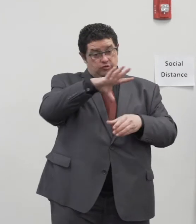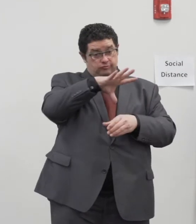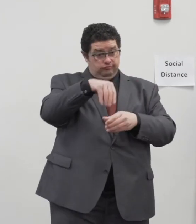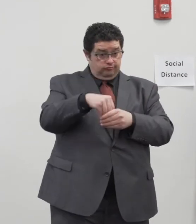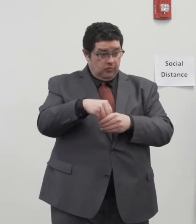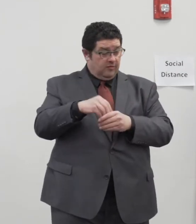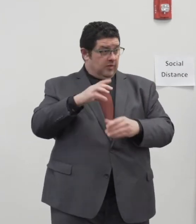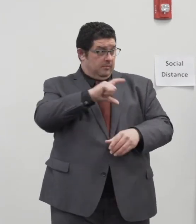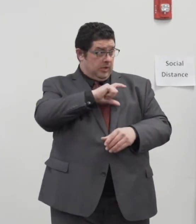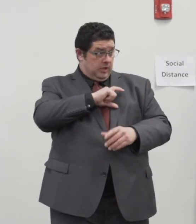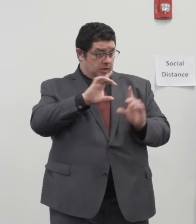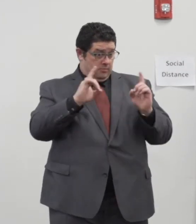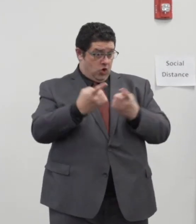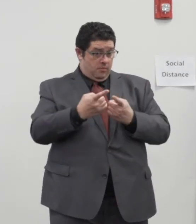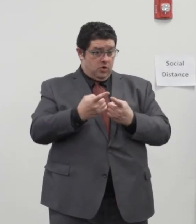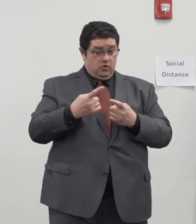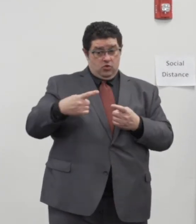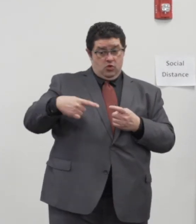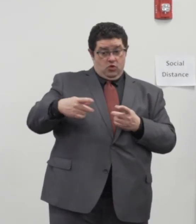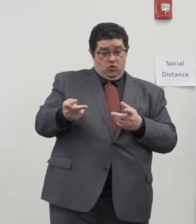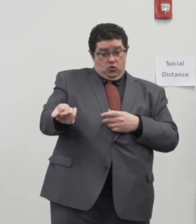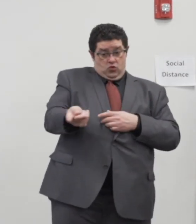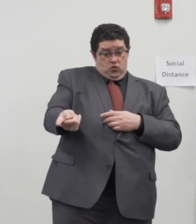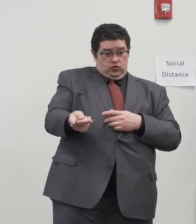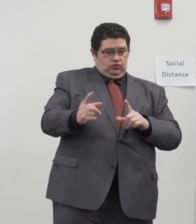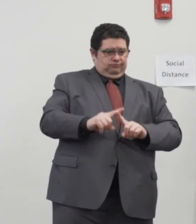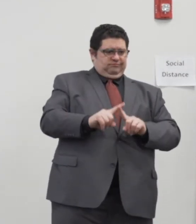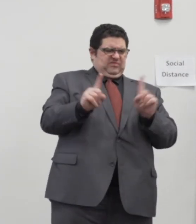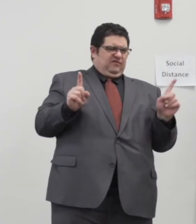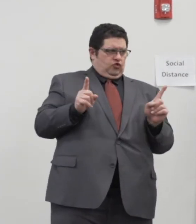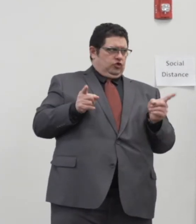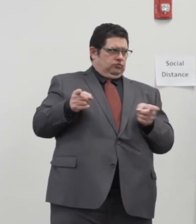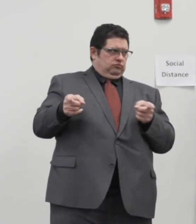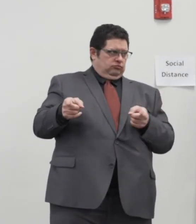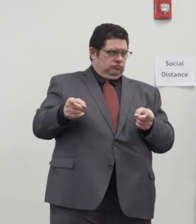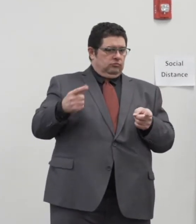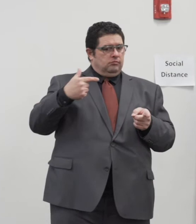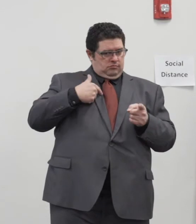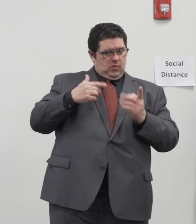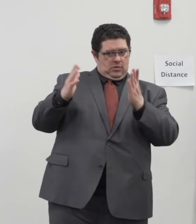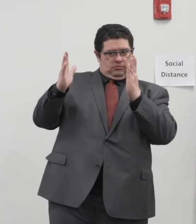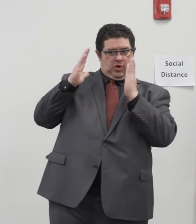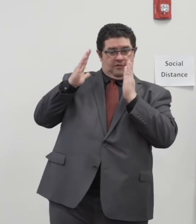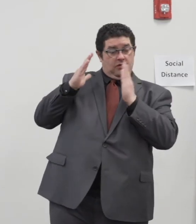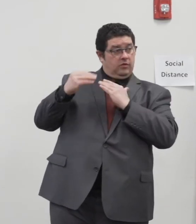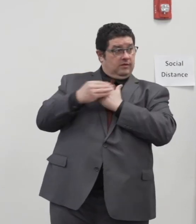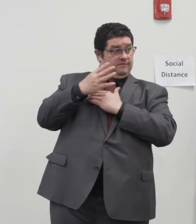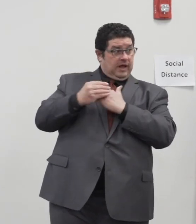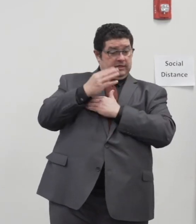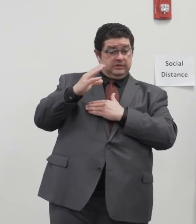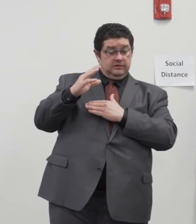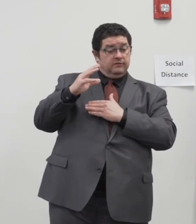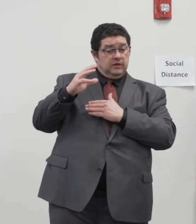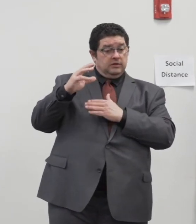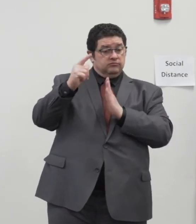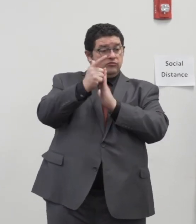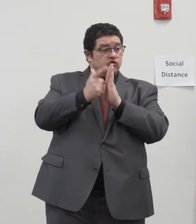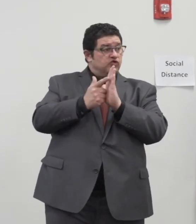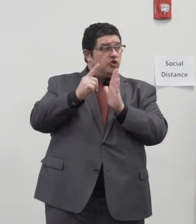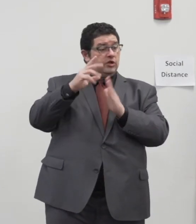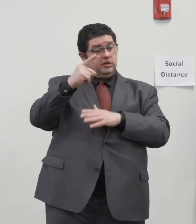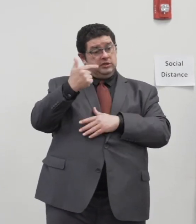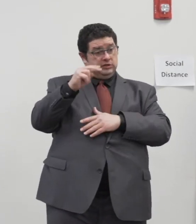the police department those are treated differently and again I follow the advice of the attorneys and the attorney general's office